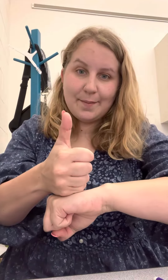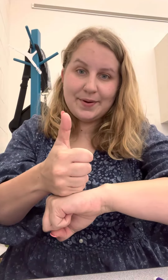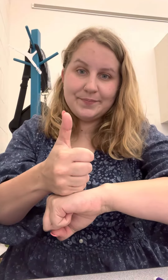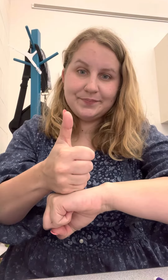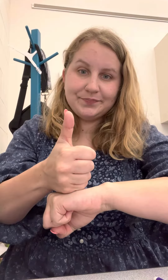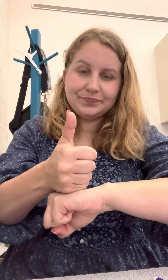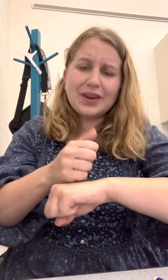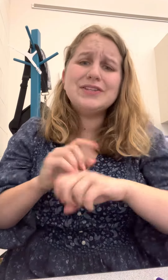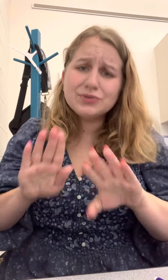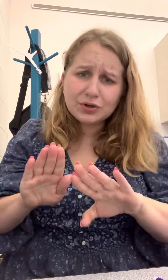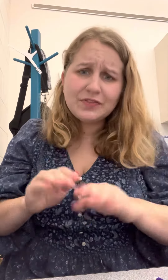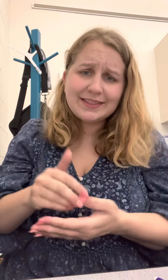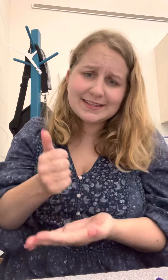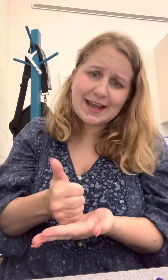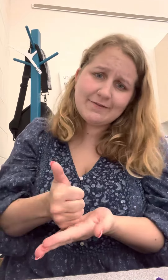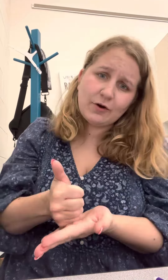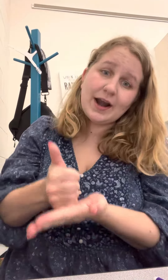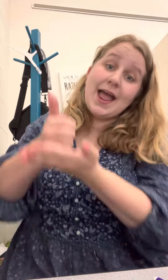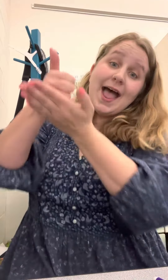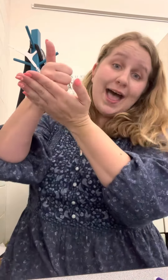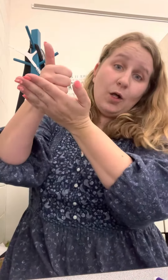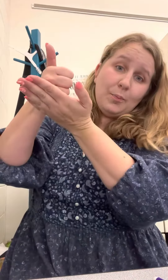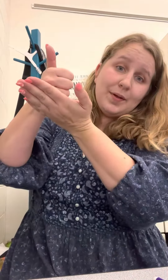It's sort of like the sign for help, if you know that one. Set. And then to say go, you